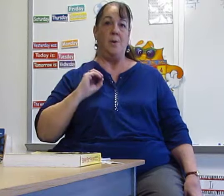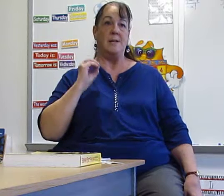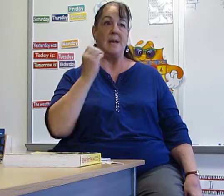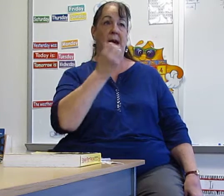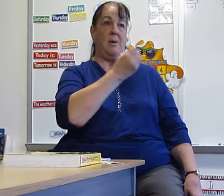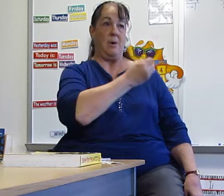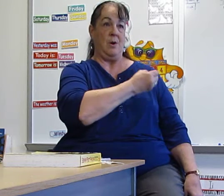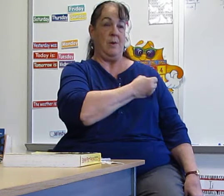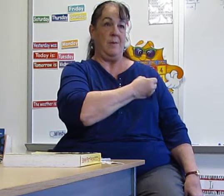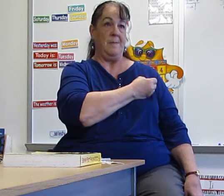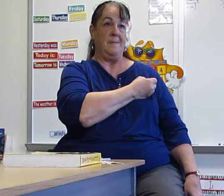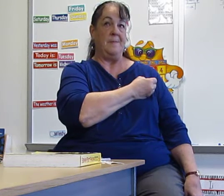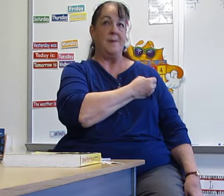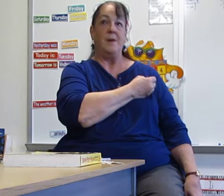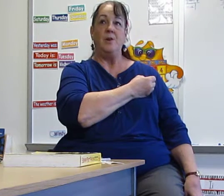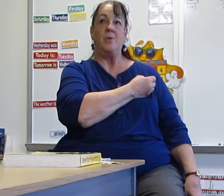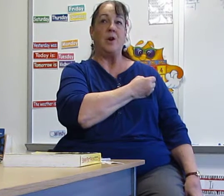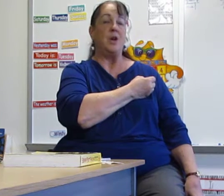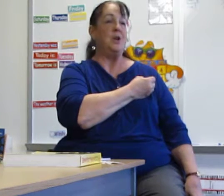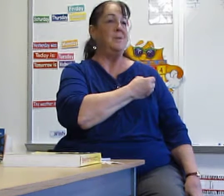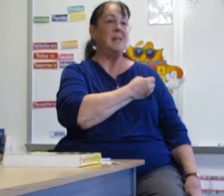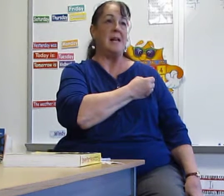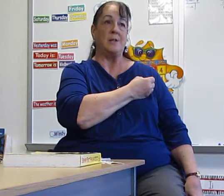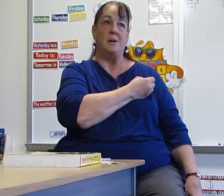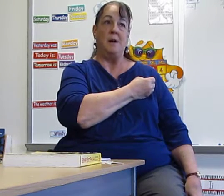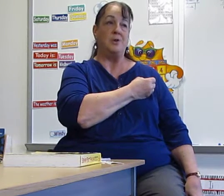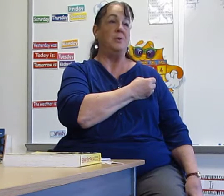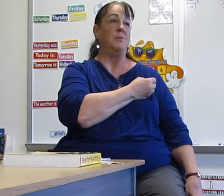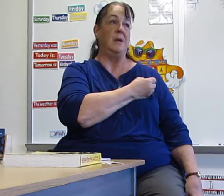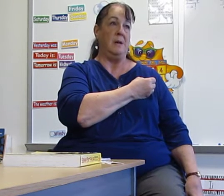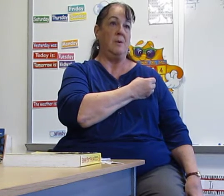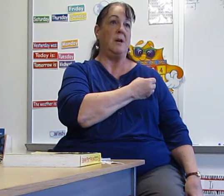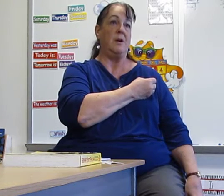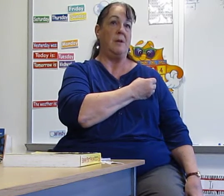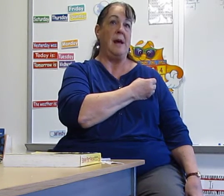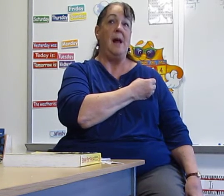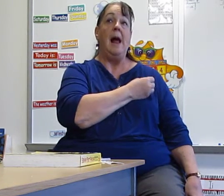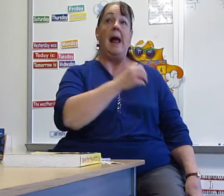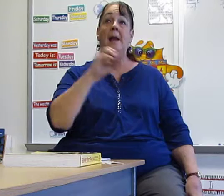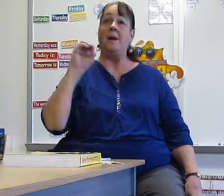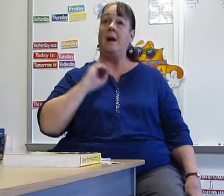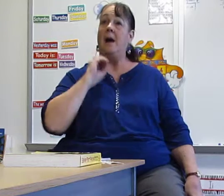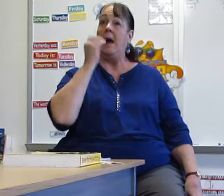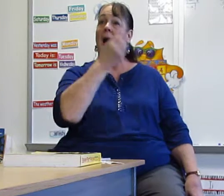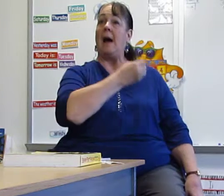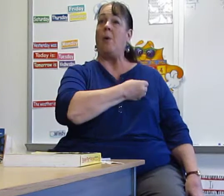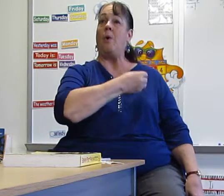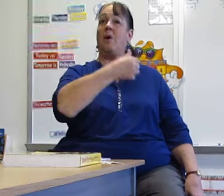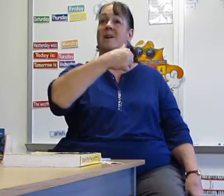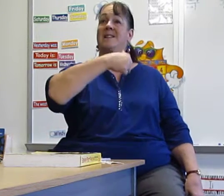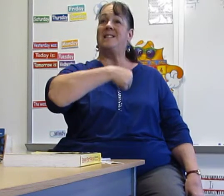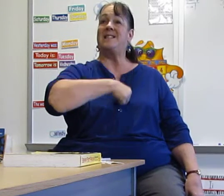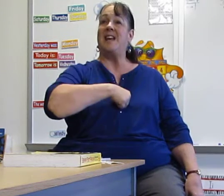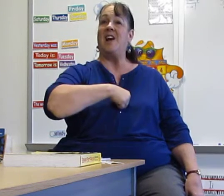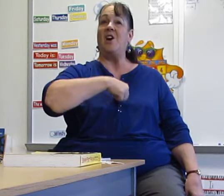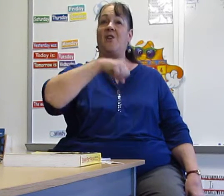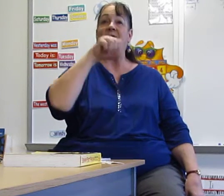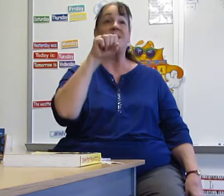is our. You are going to use that so much, you really want to learn that. And our. Selves.